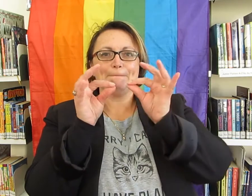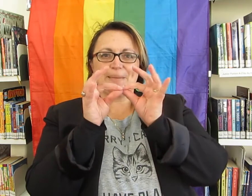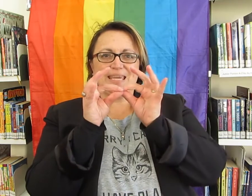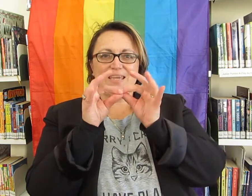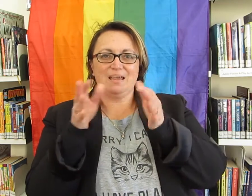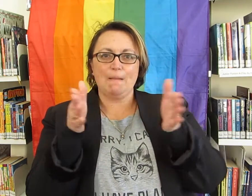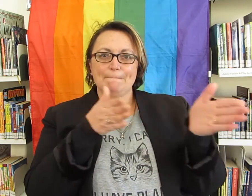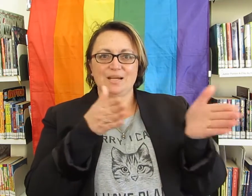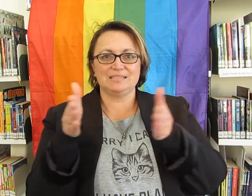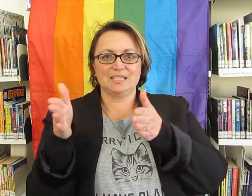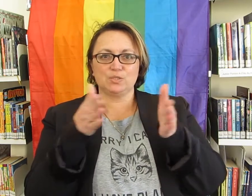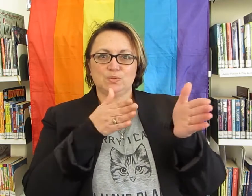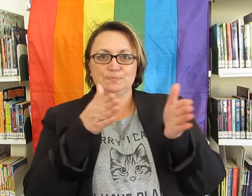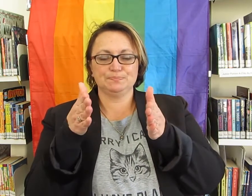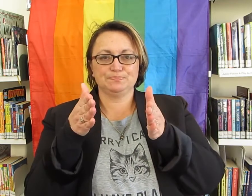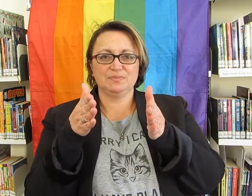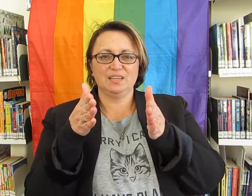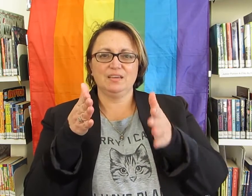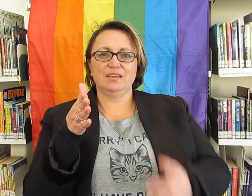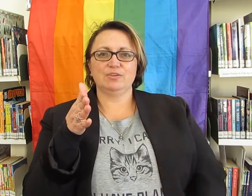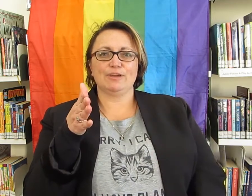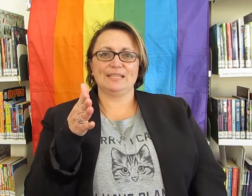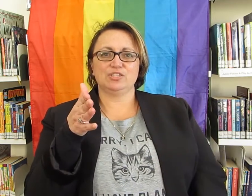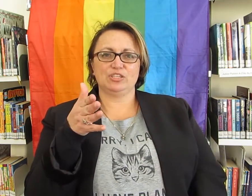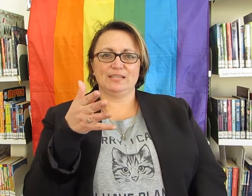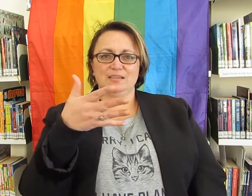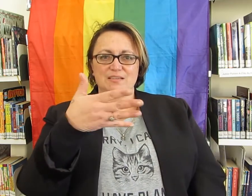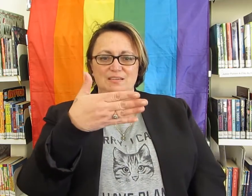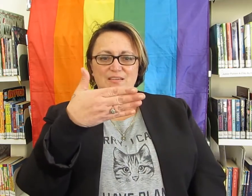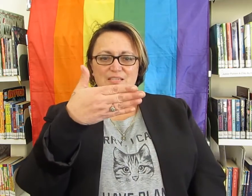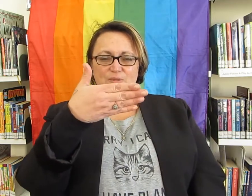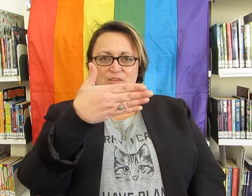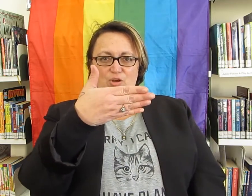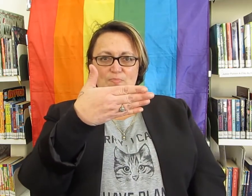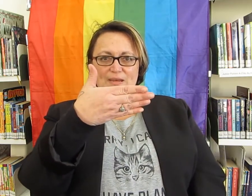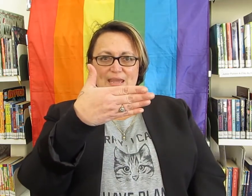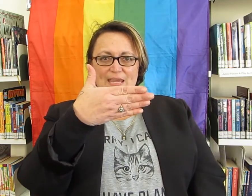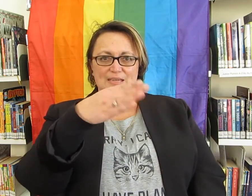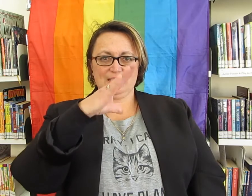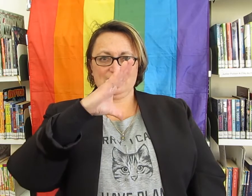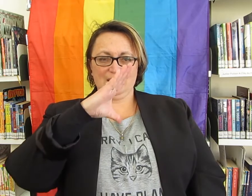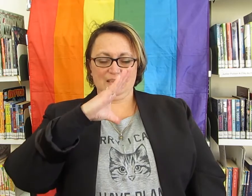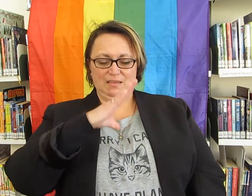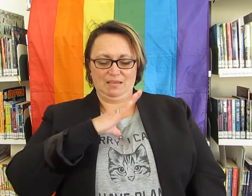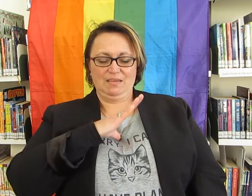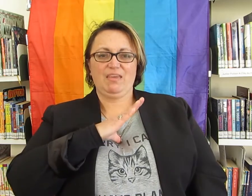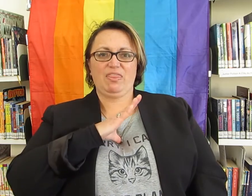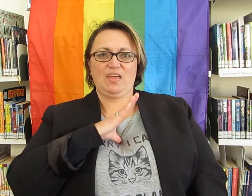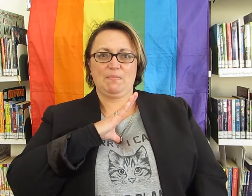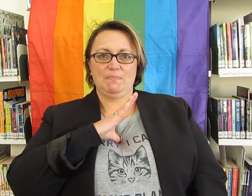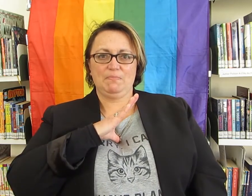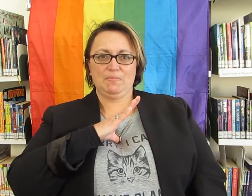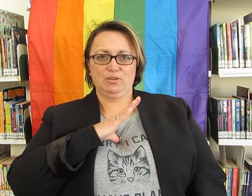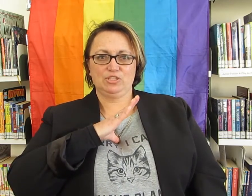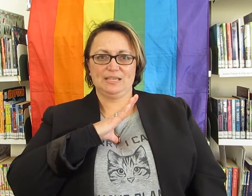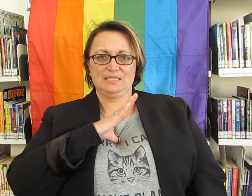B-B-B-Sexual. Transgender is with an open hand. Thumb on chest